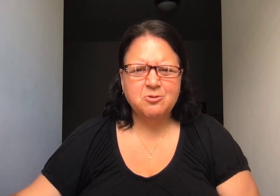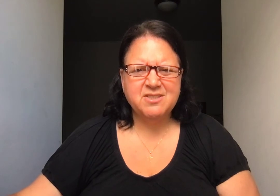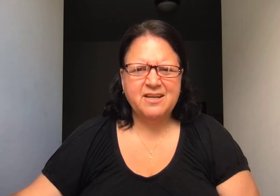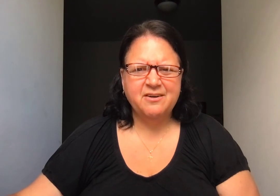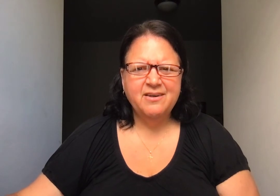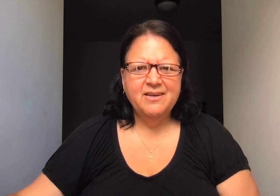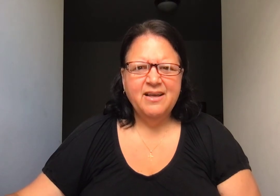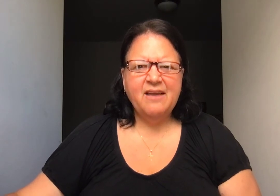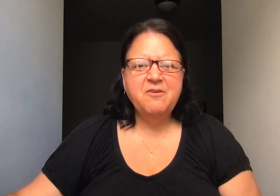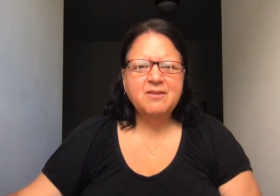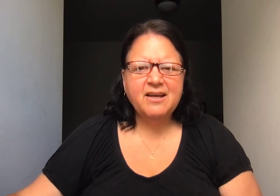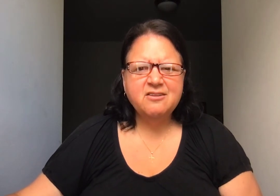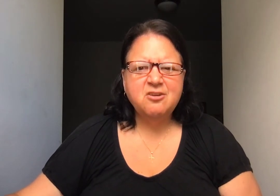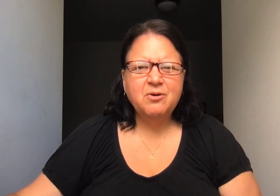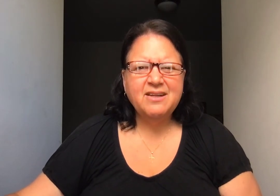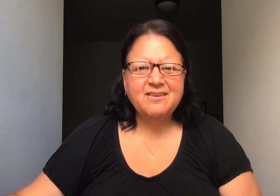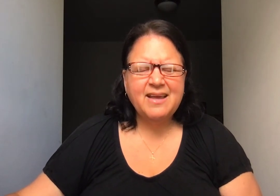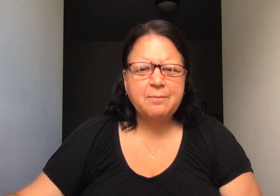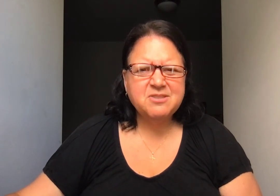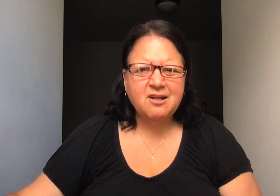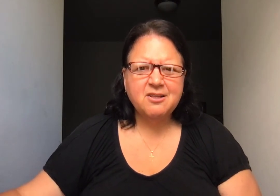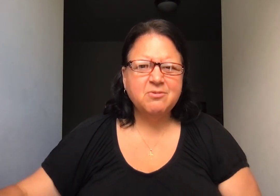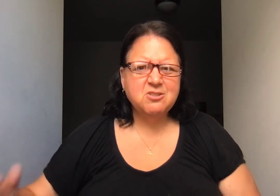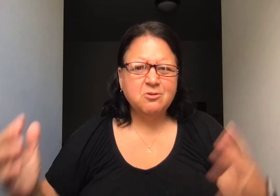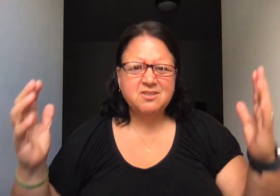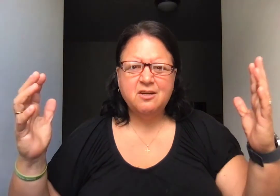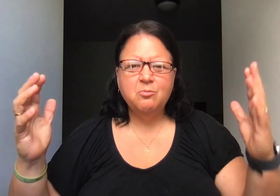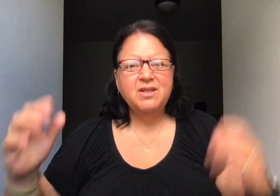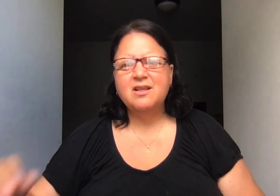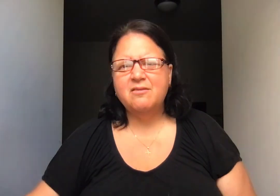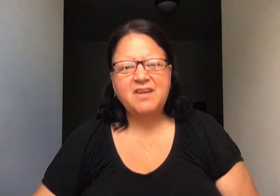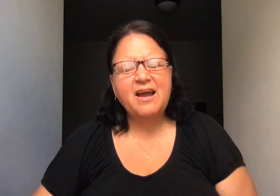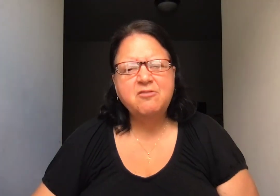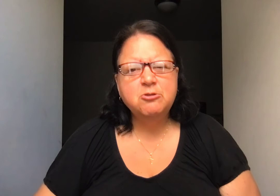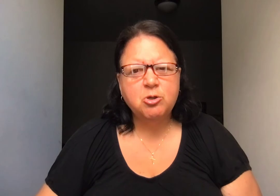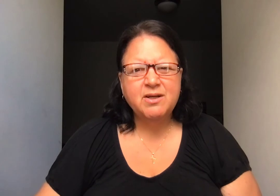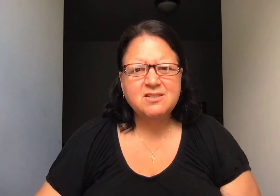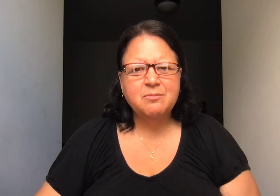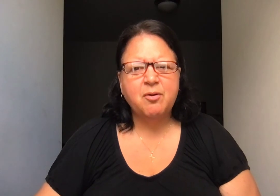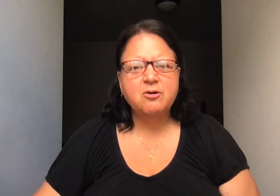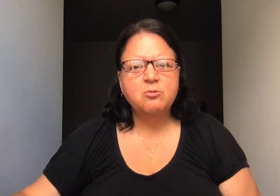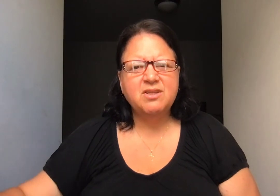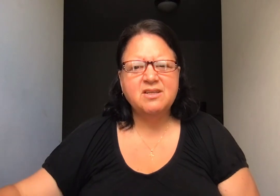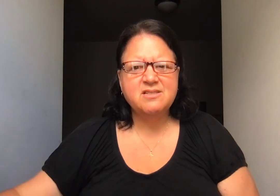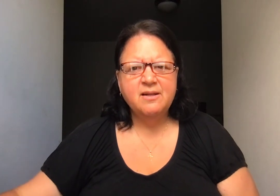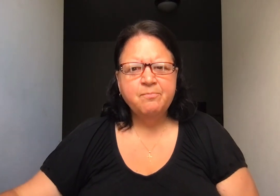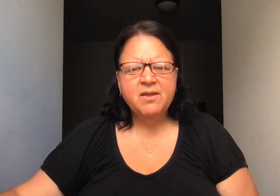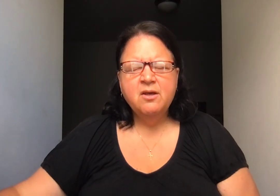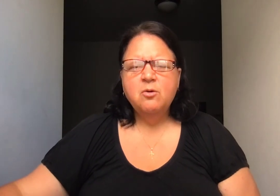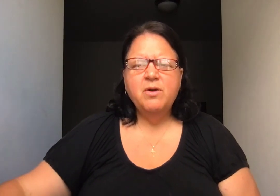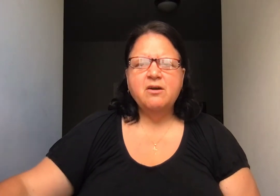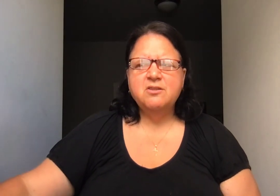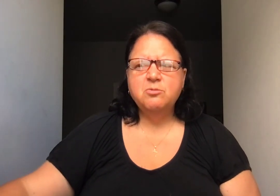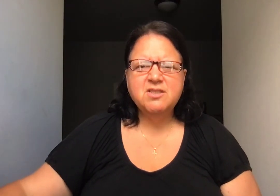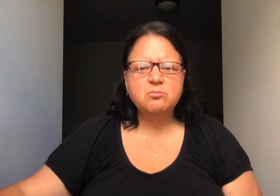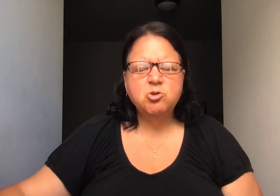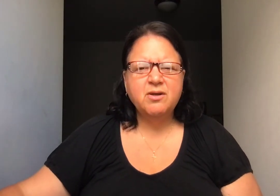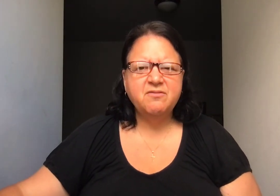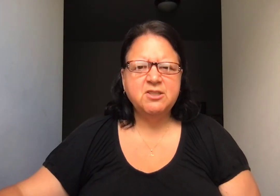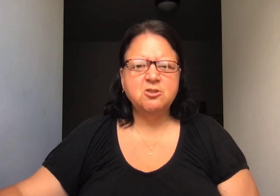Center. If you'd like to donate to the Apostolic Resource Center, we'd love to have you join us and partner with us. We are doing some joint ventures